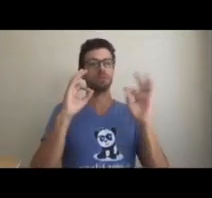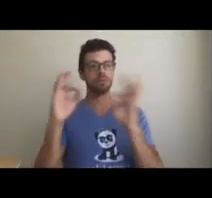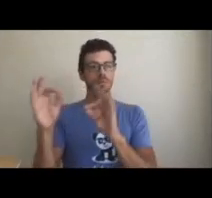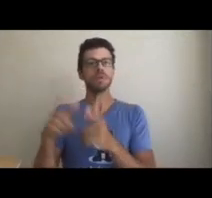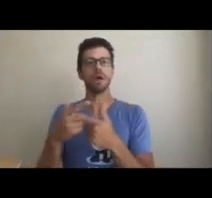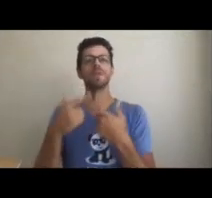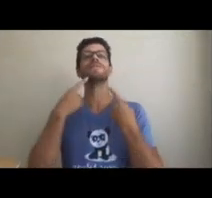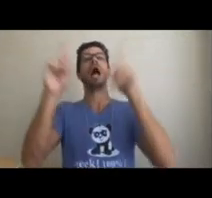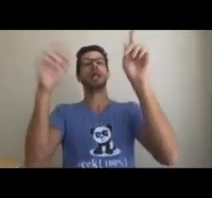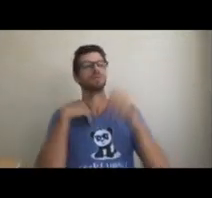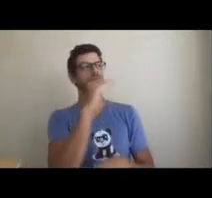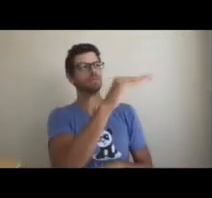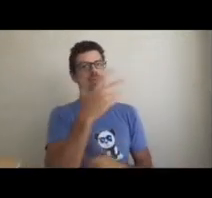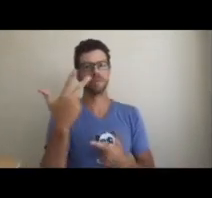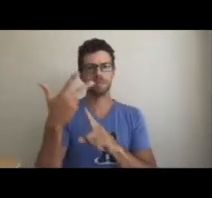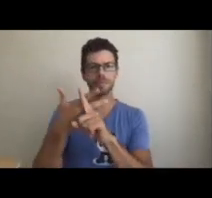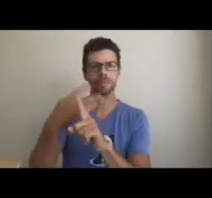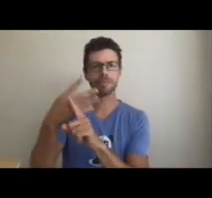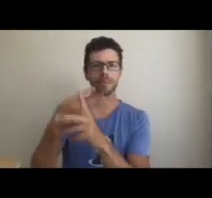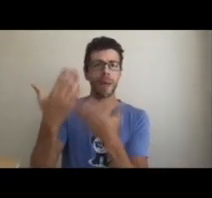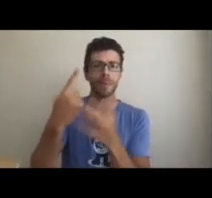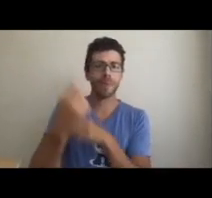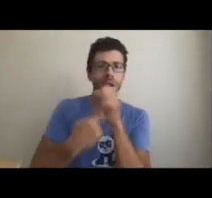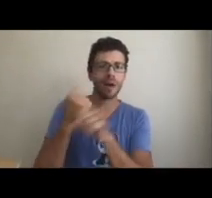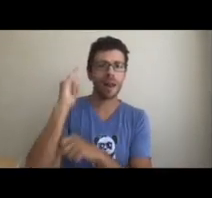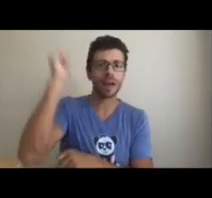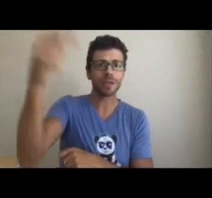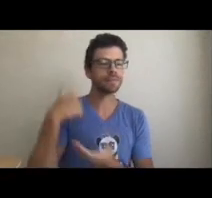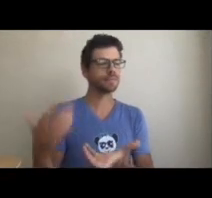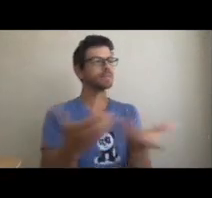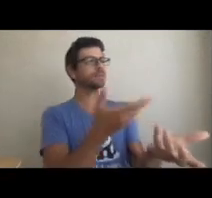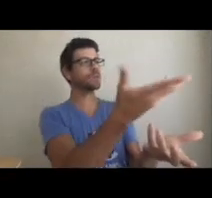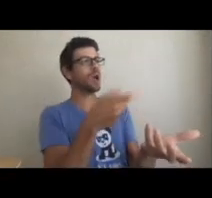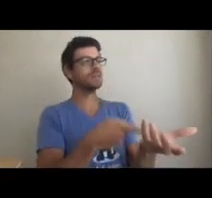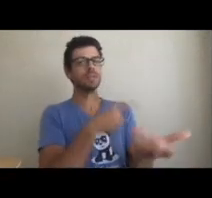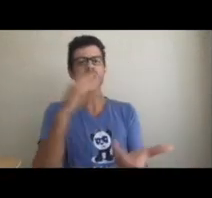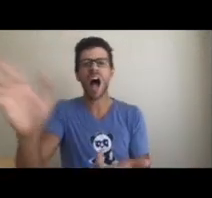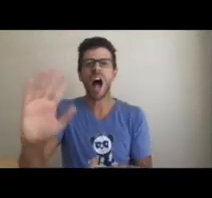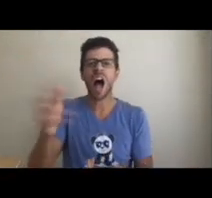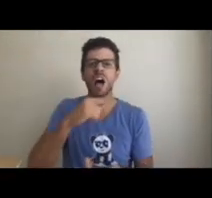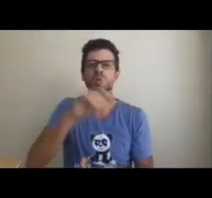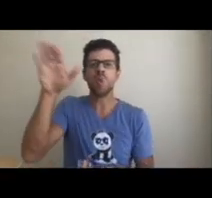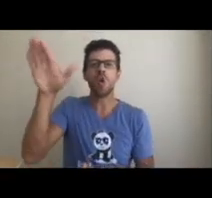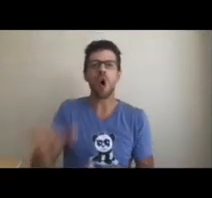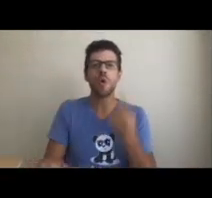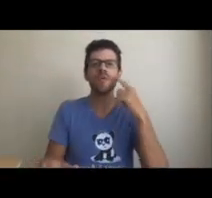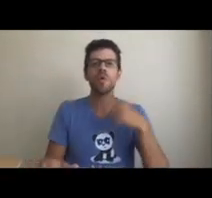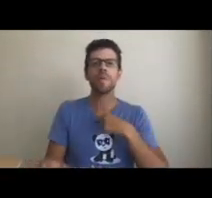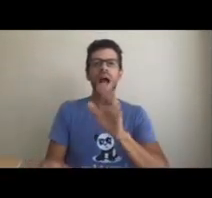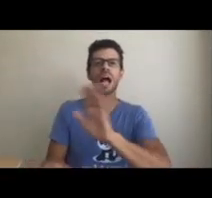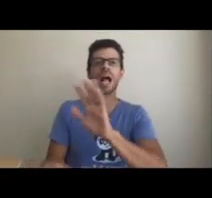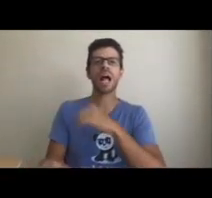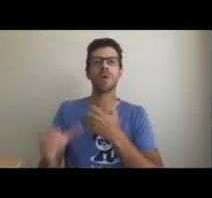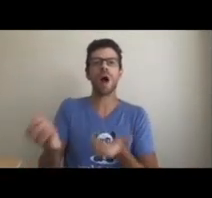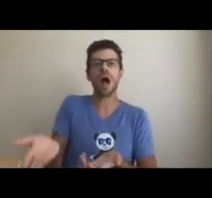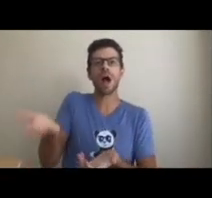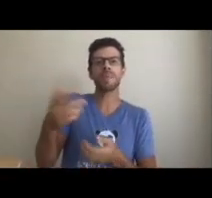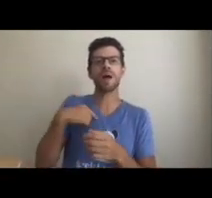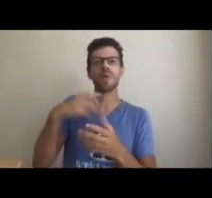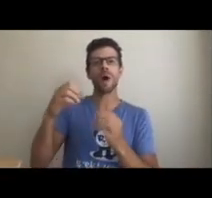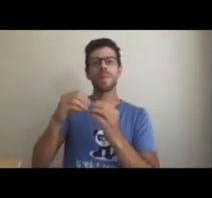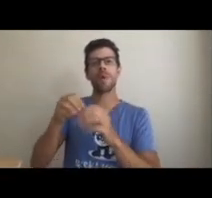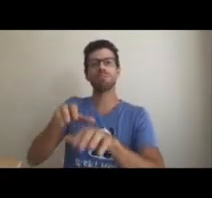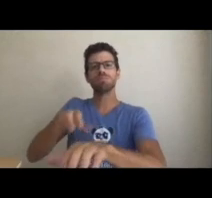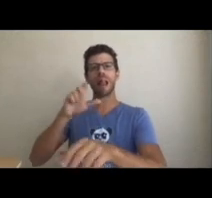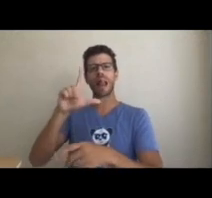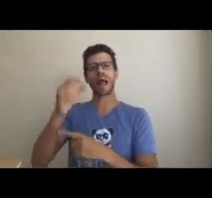As soon as everything looks good, I contact the customer after three, four months, maybe a year later to deliver the product. The customer sees the